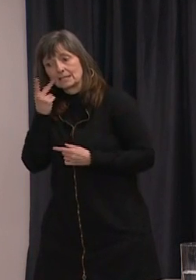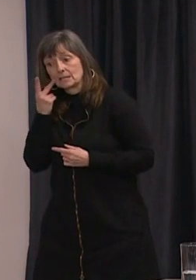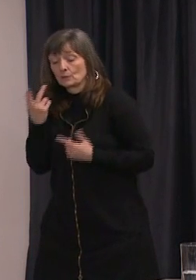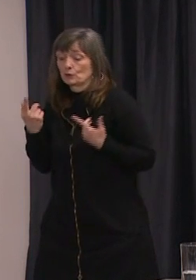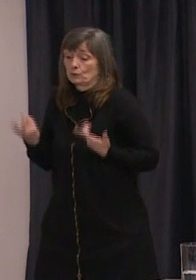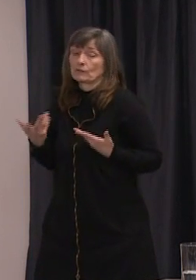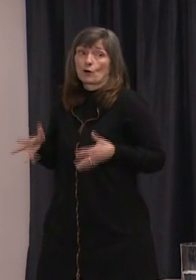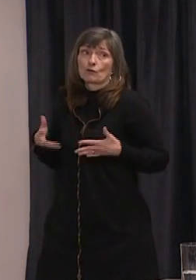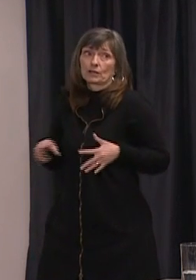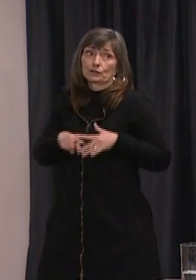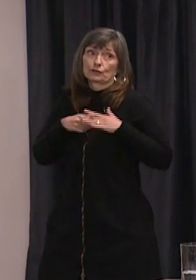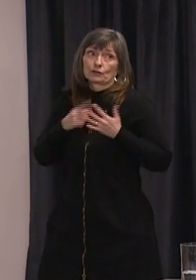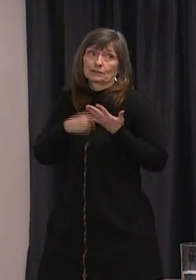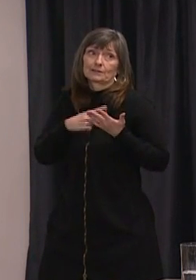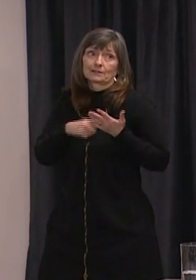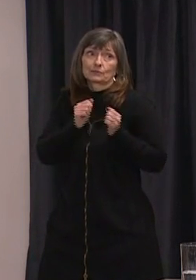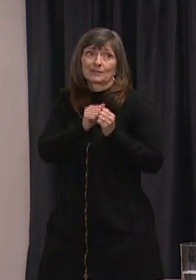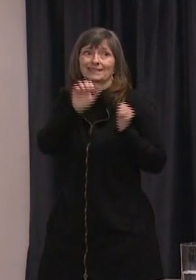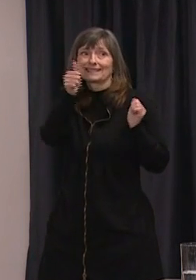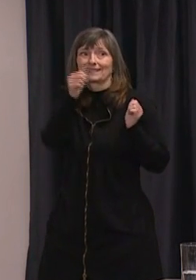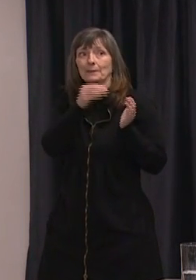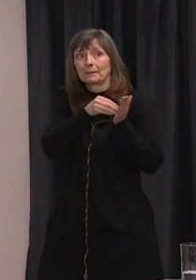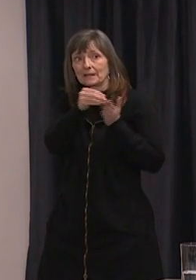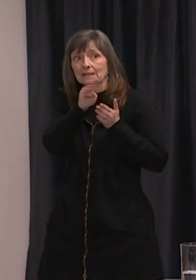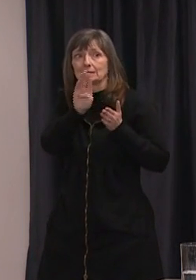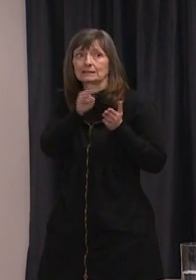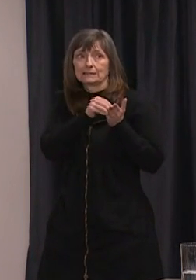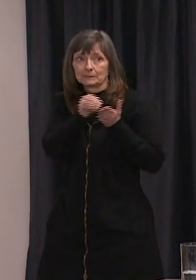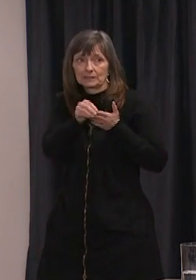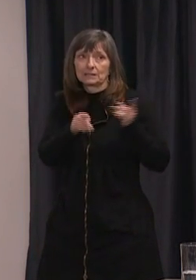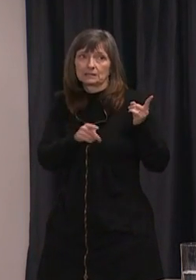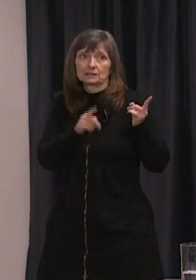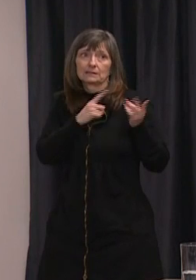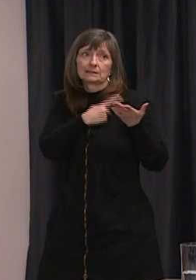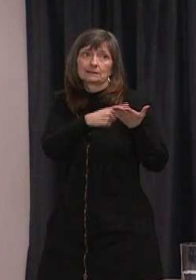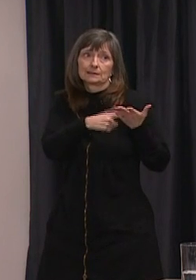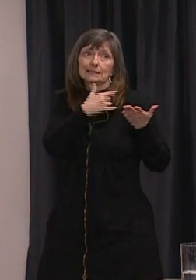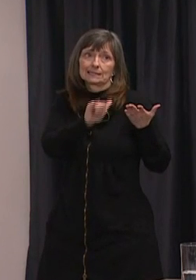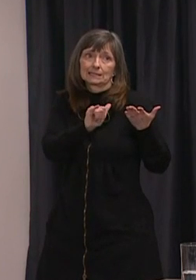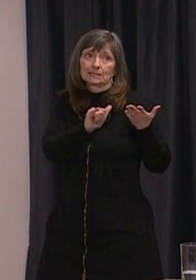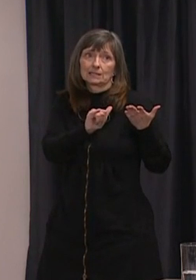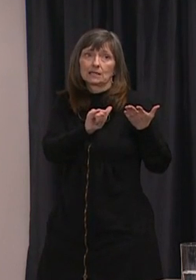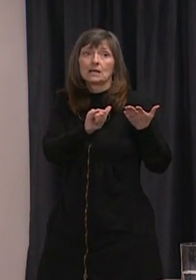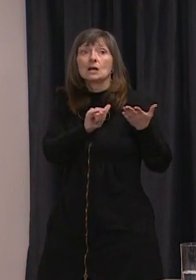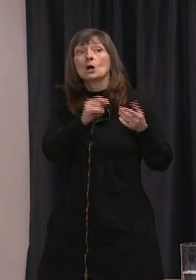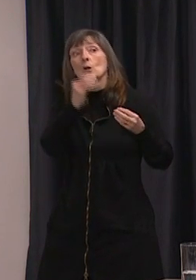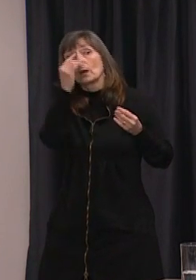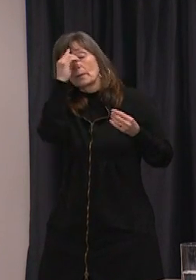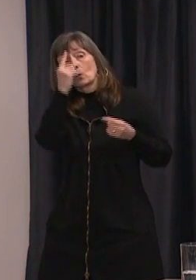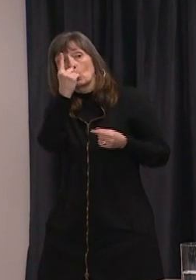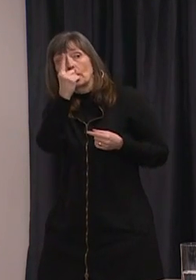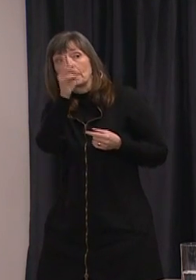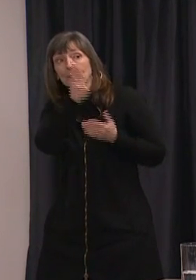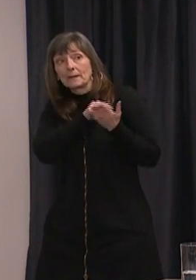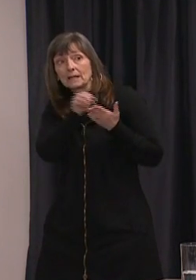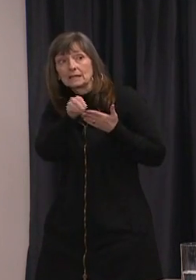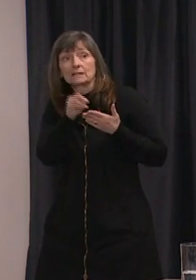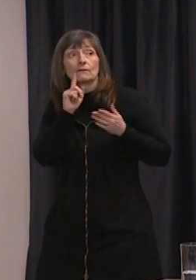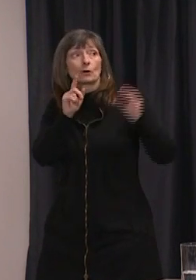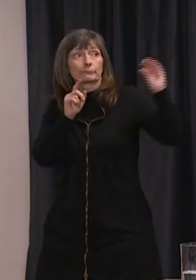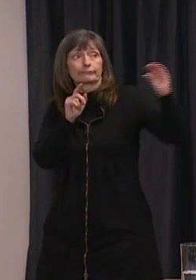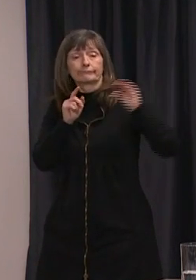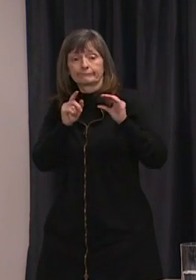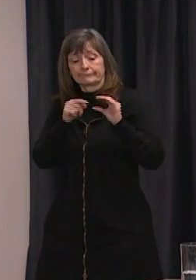billion that they talked about with the economic stimulus we've been told about a down payment from the one billion dollars in health care money